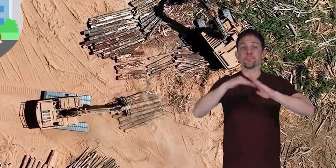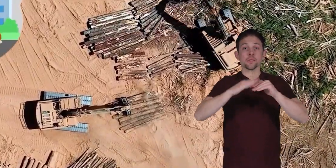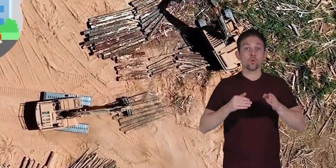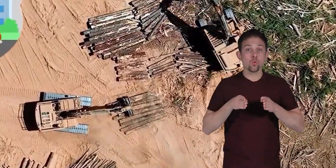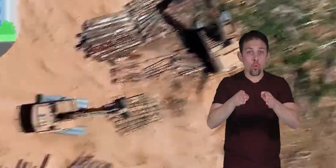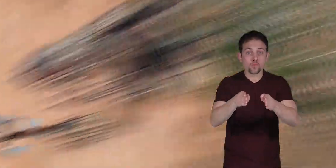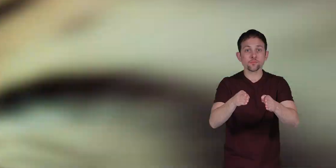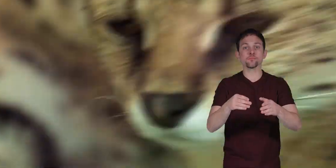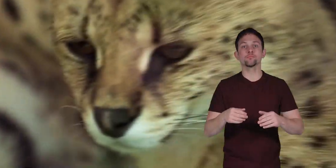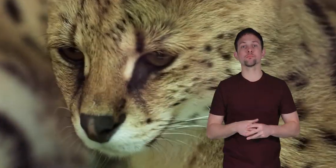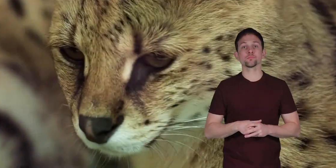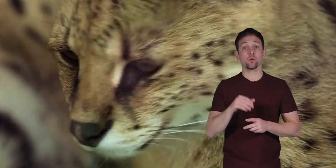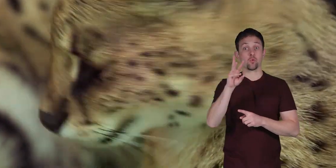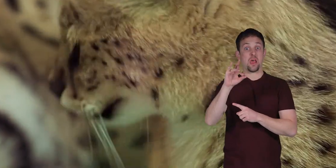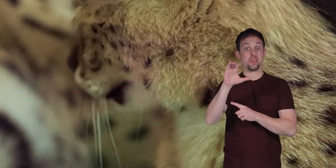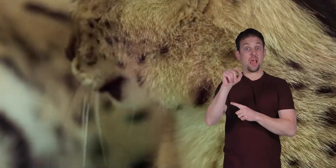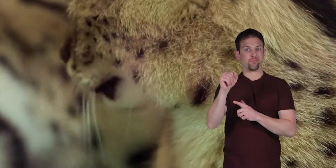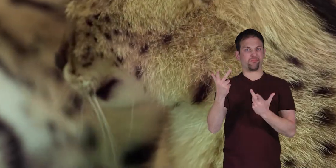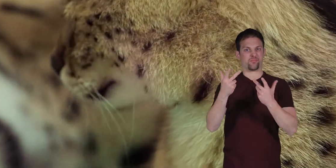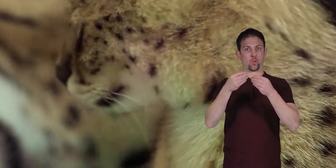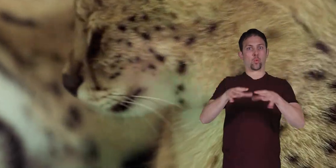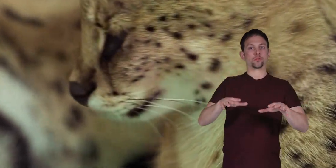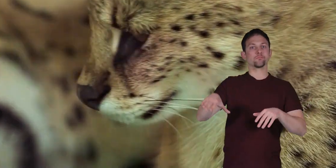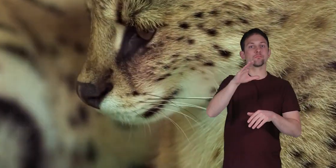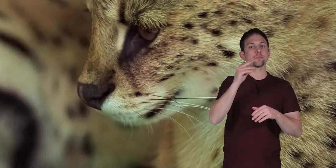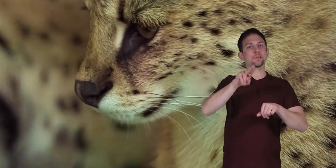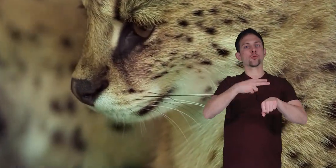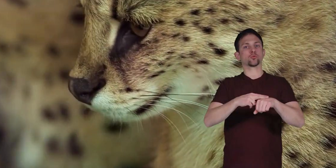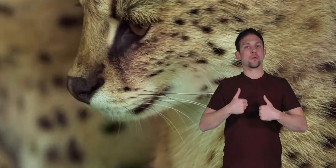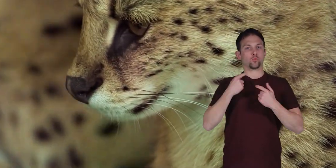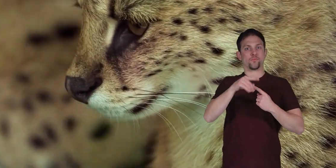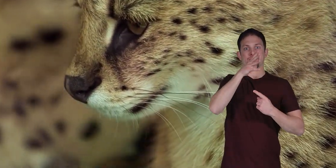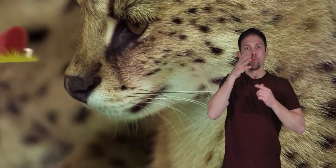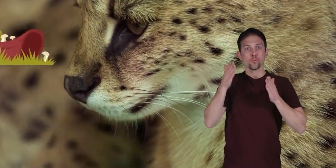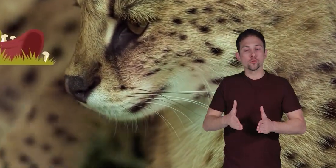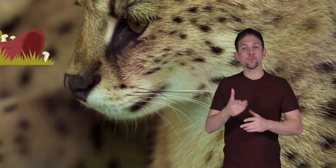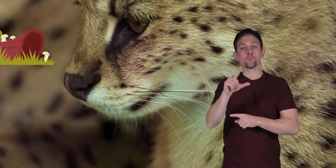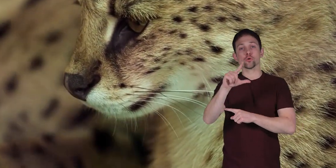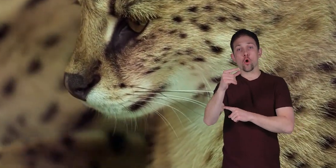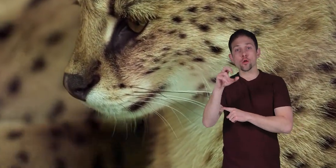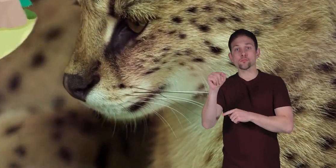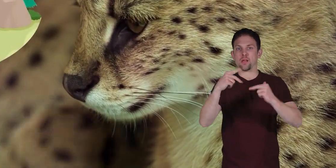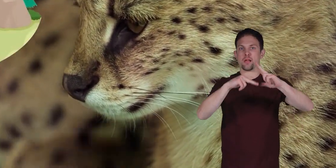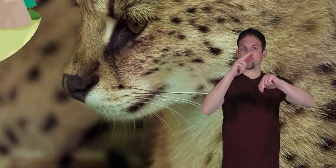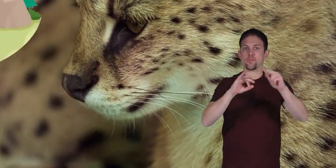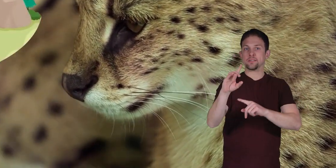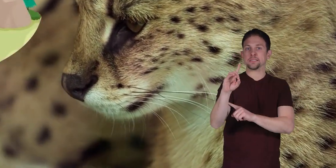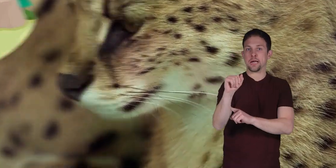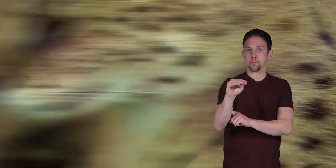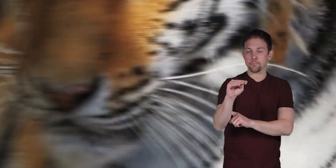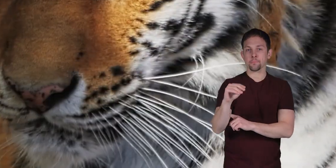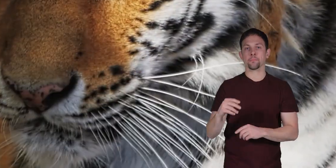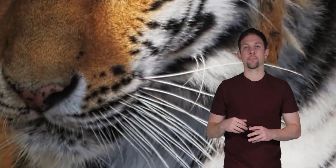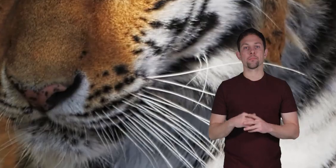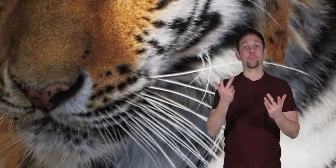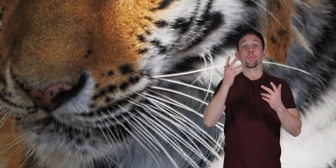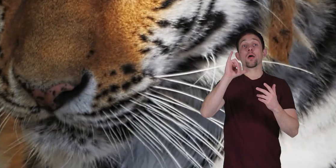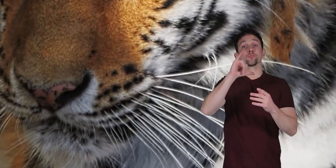roads. Wildcats also lose their natural habitat to farmers, loggers, and the construction of dams. In addition to habitat